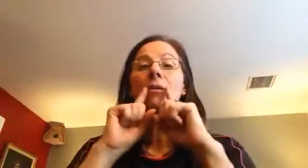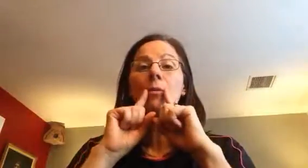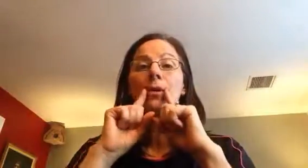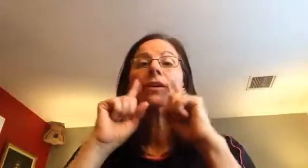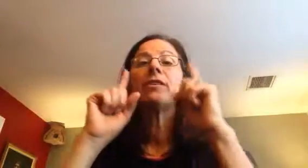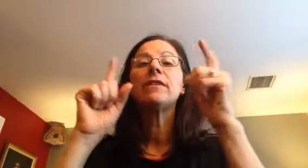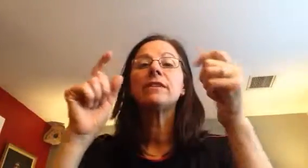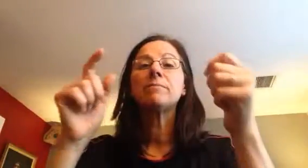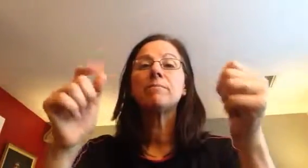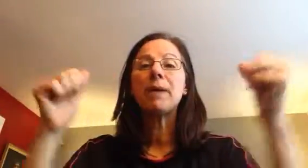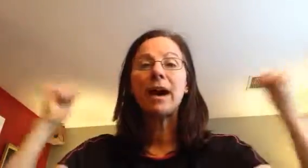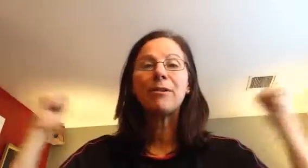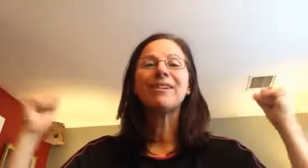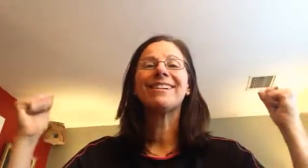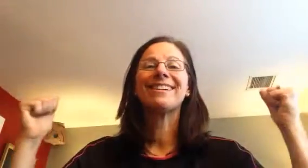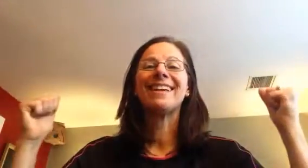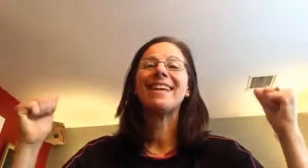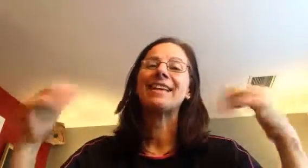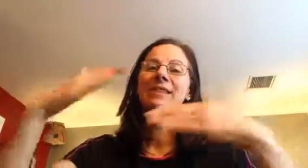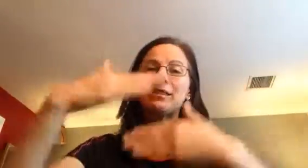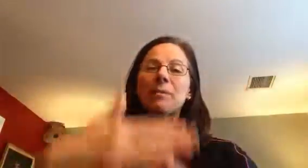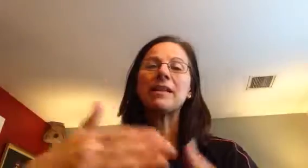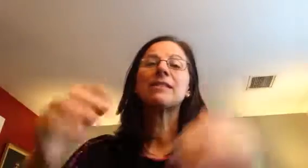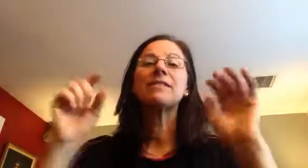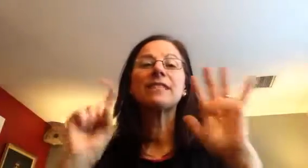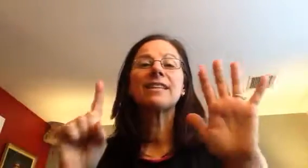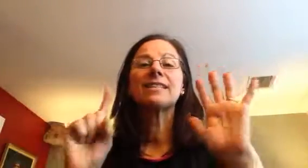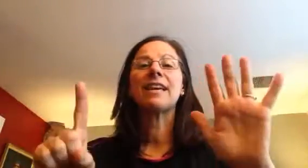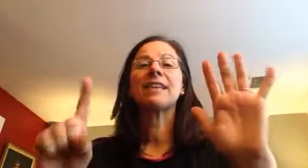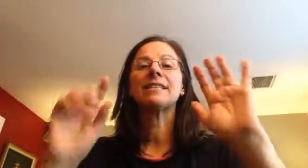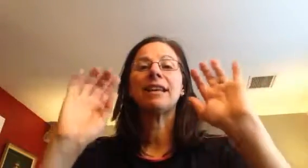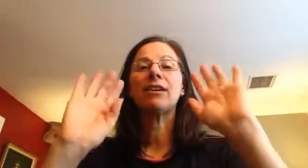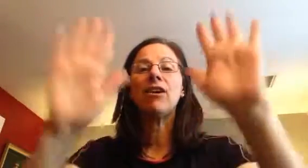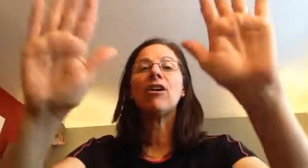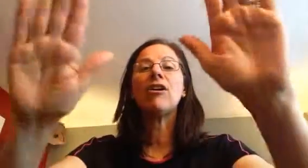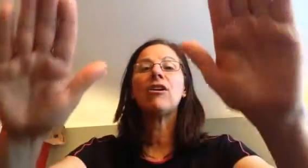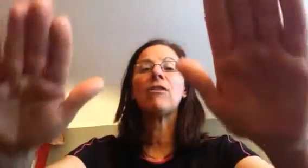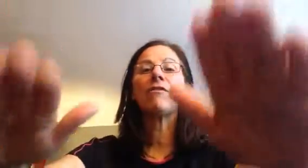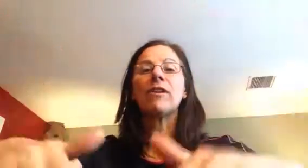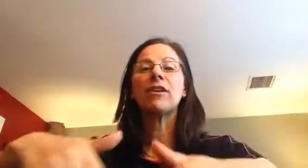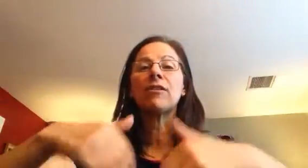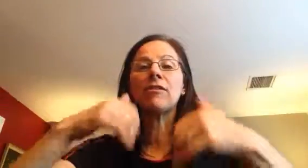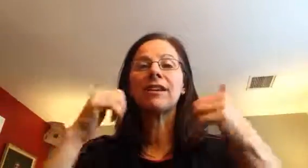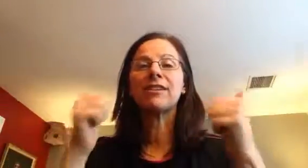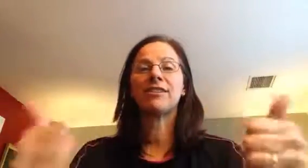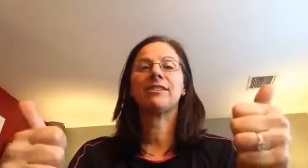the word of His power in the space of six days and all very good.